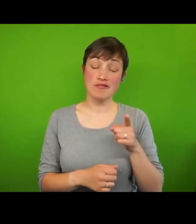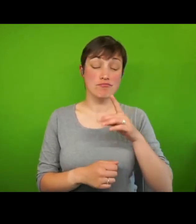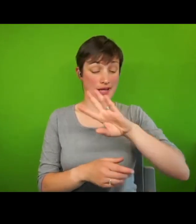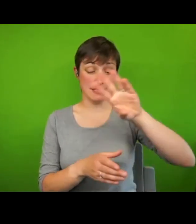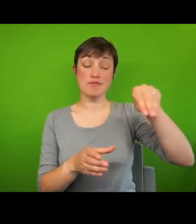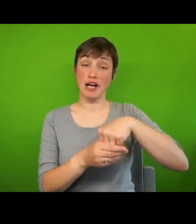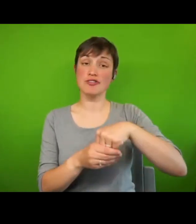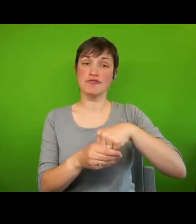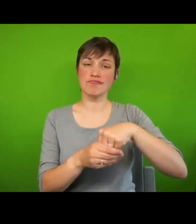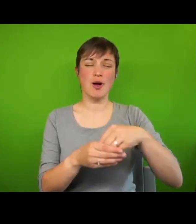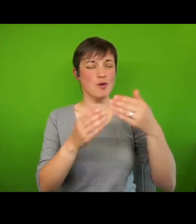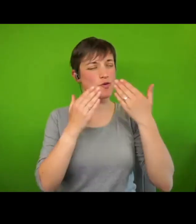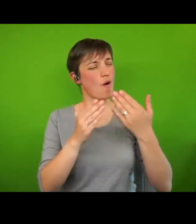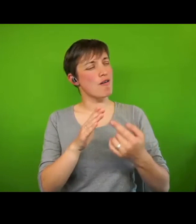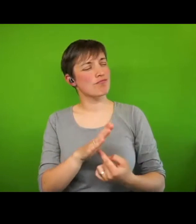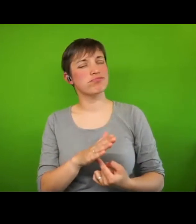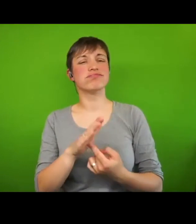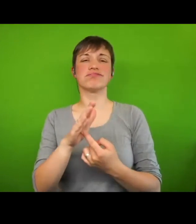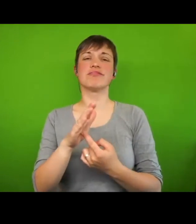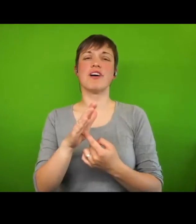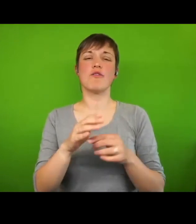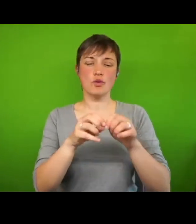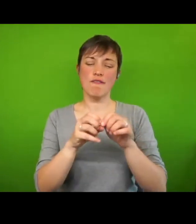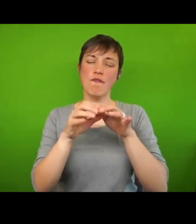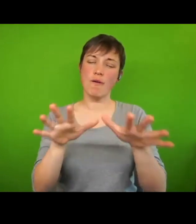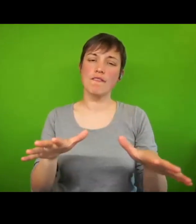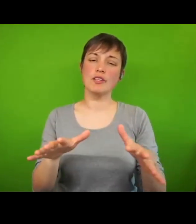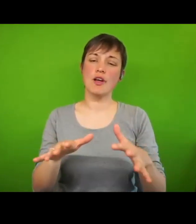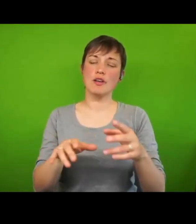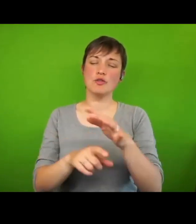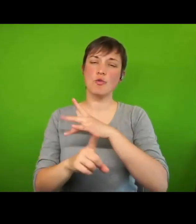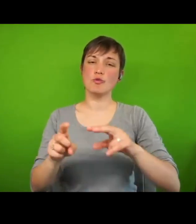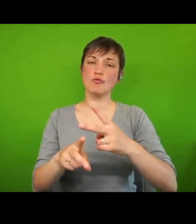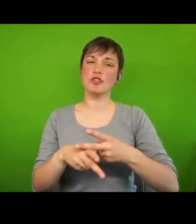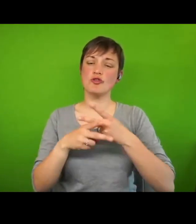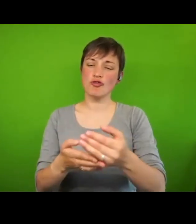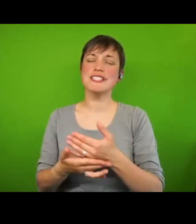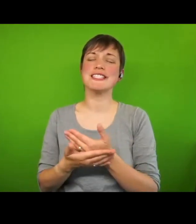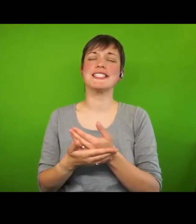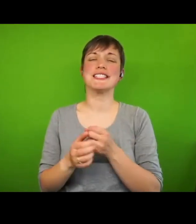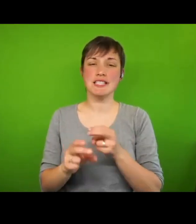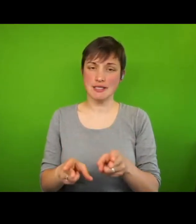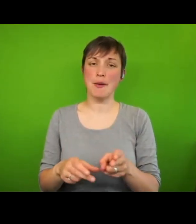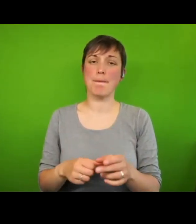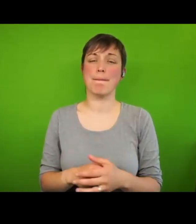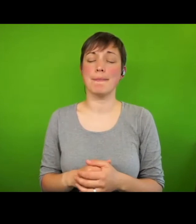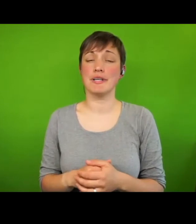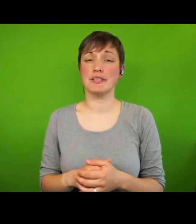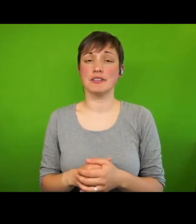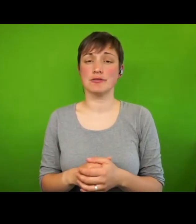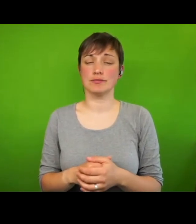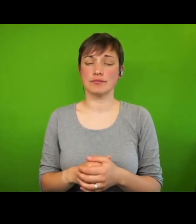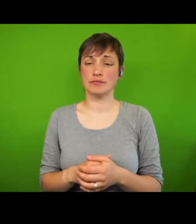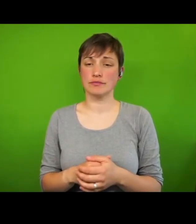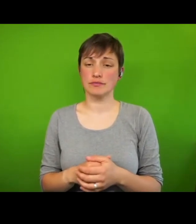role in the development of the devolved social security system, reflecting another principle enunciated by the Commission on Social